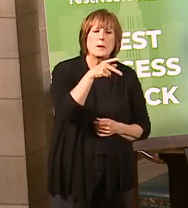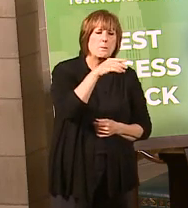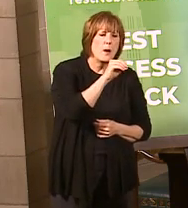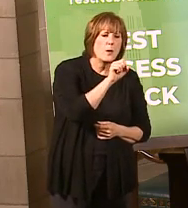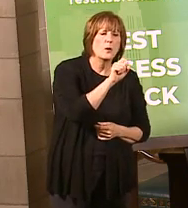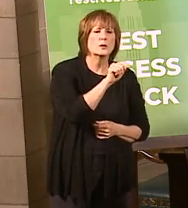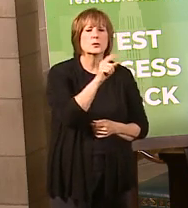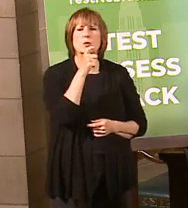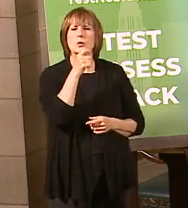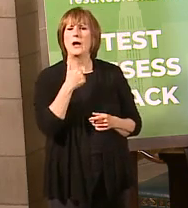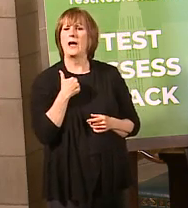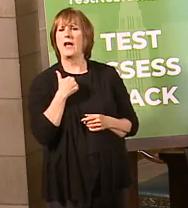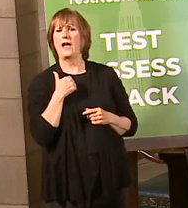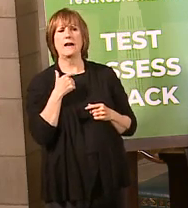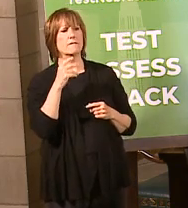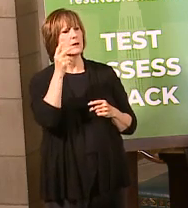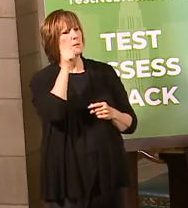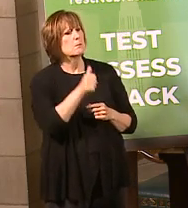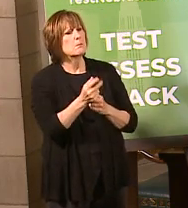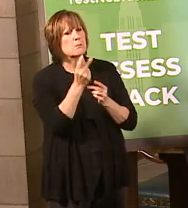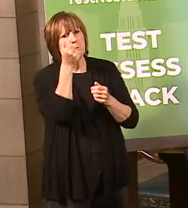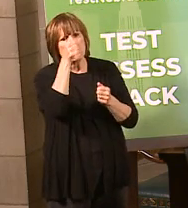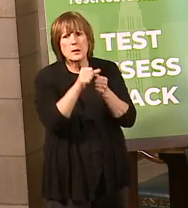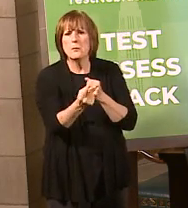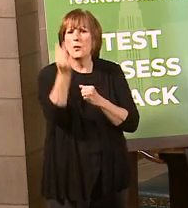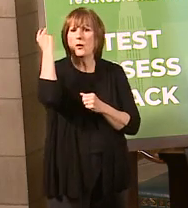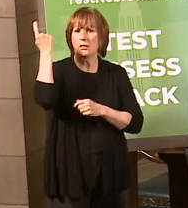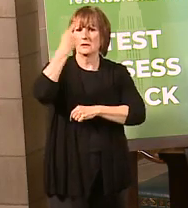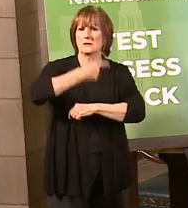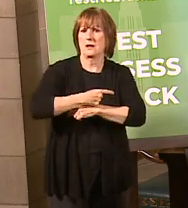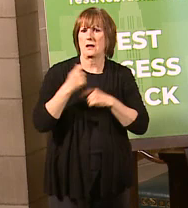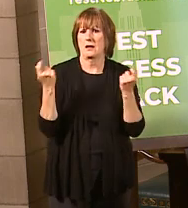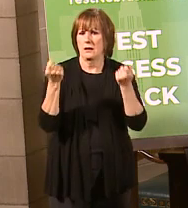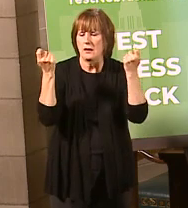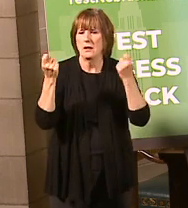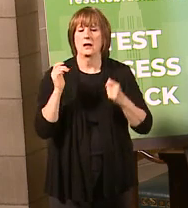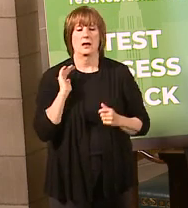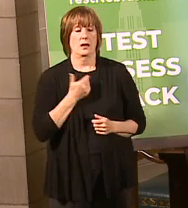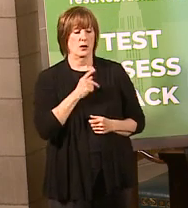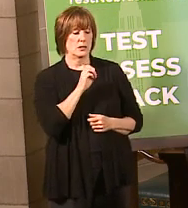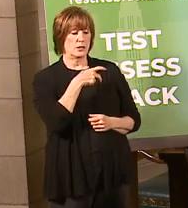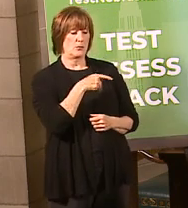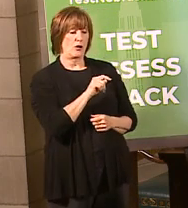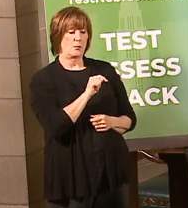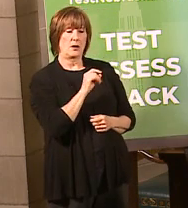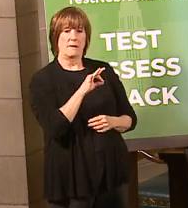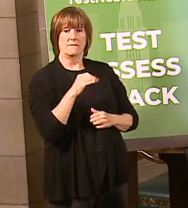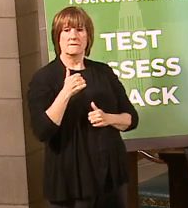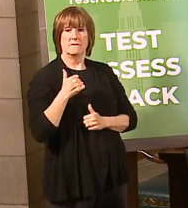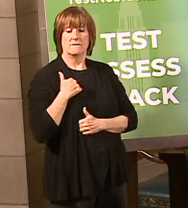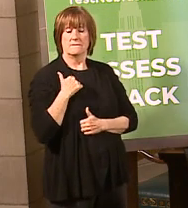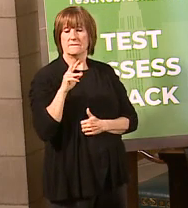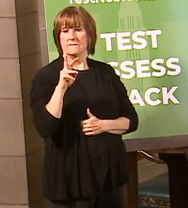that host Memorial Day ceremonies? So our Department of Veterans Affairs is going to be making an announcement with regard to